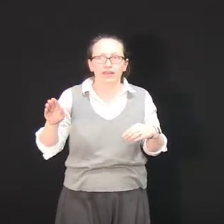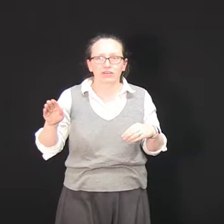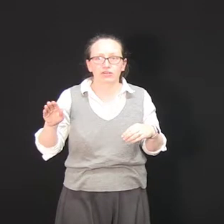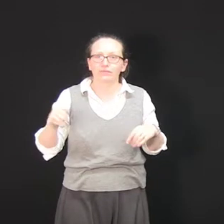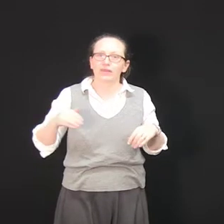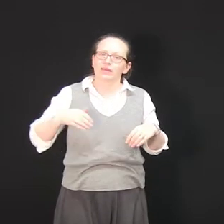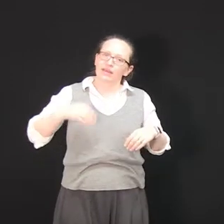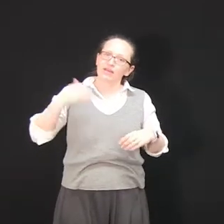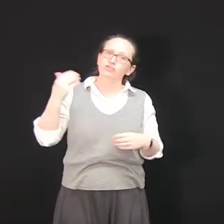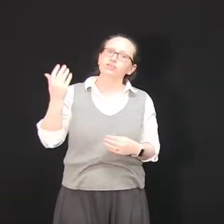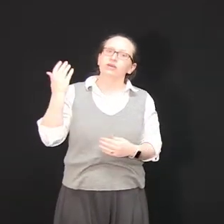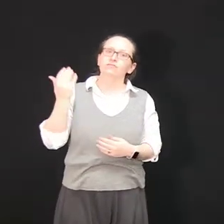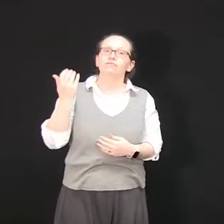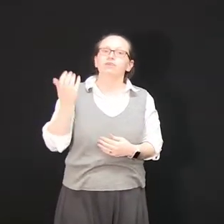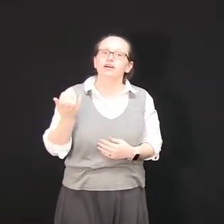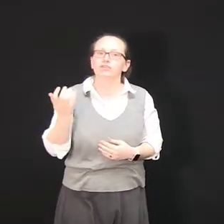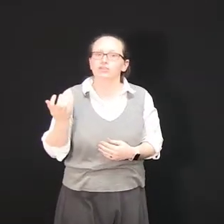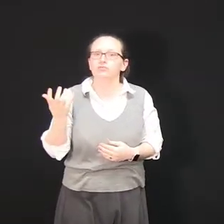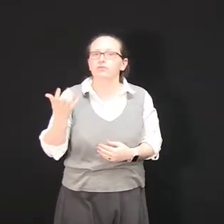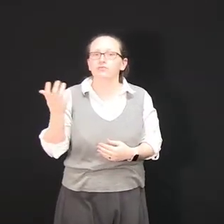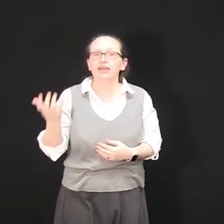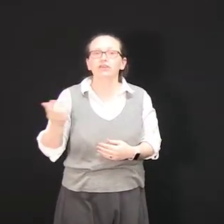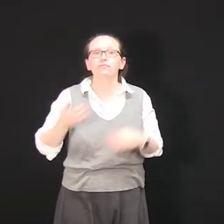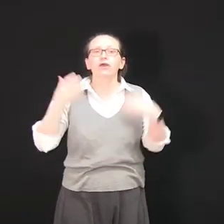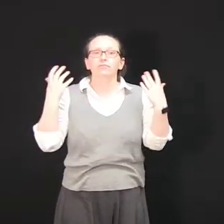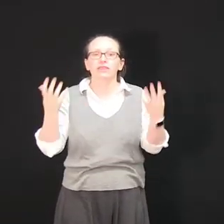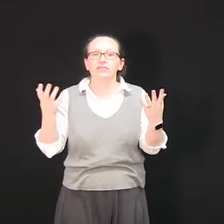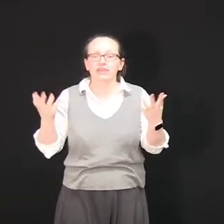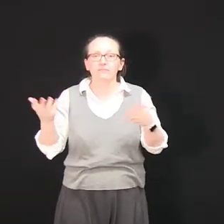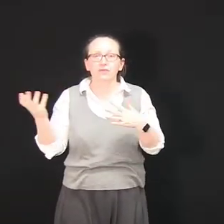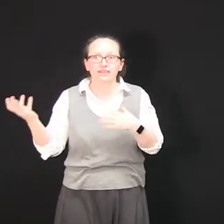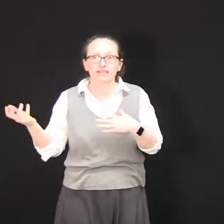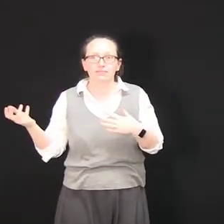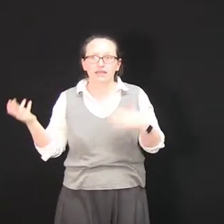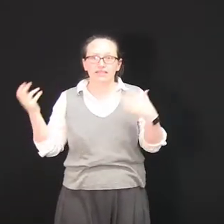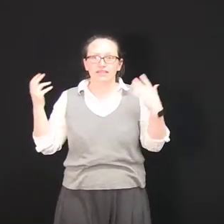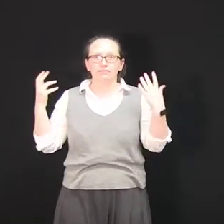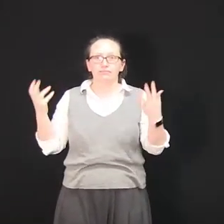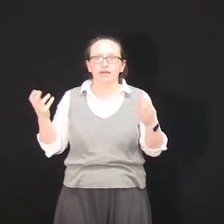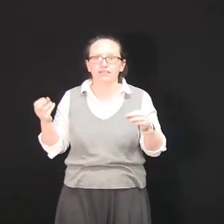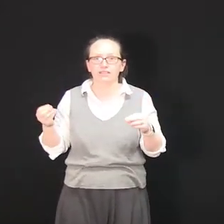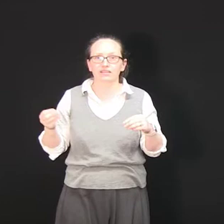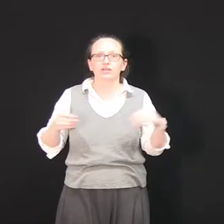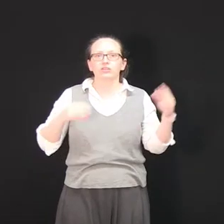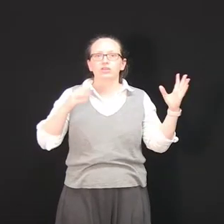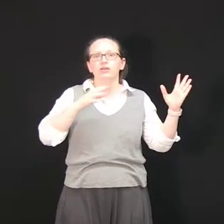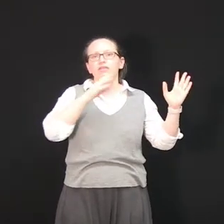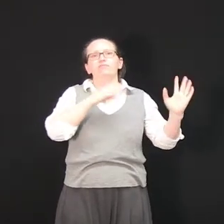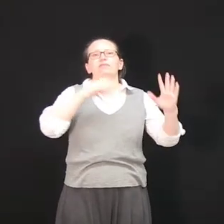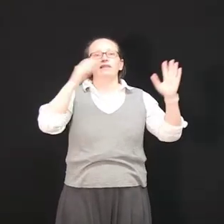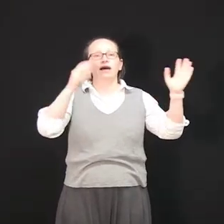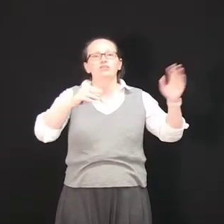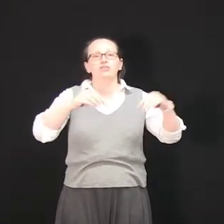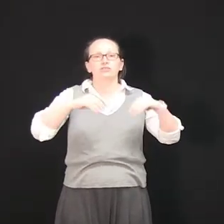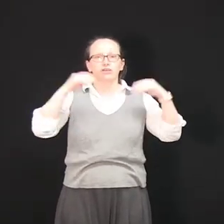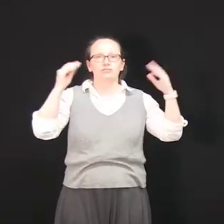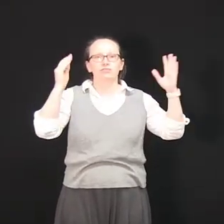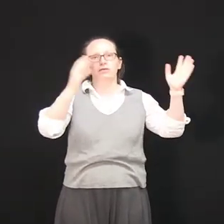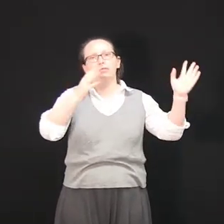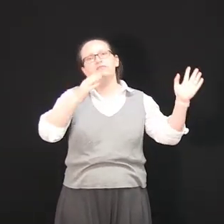vacuum. They actually travel faster through a vacuum than when there's a medium present. So if light travels from a